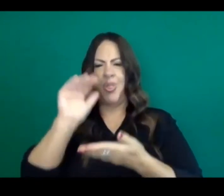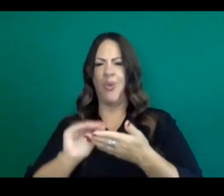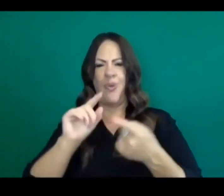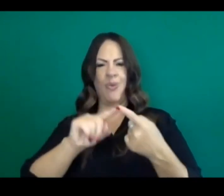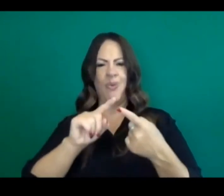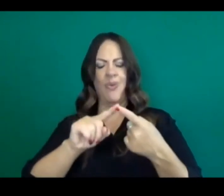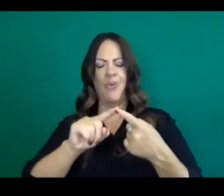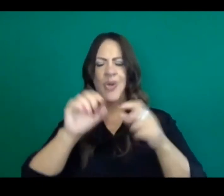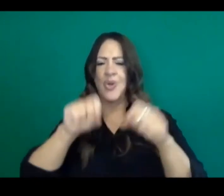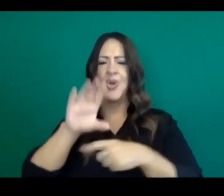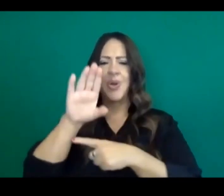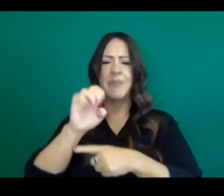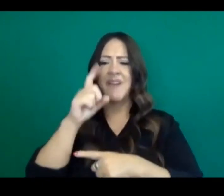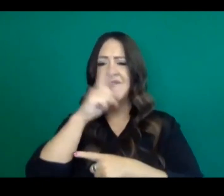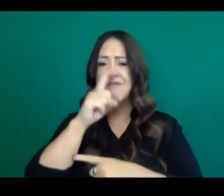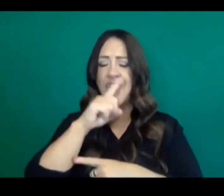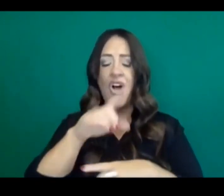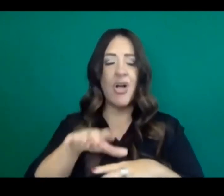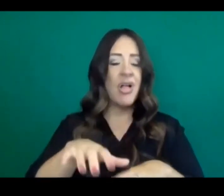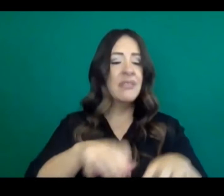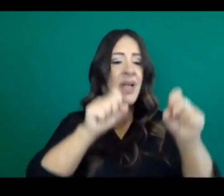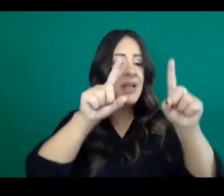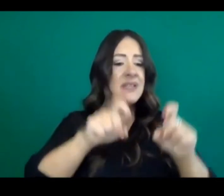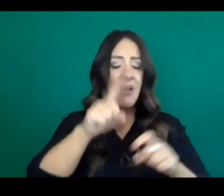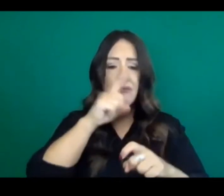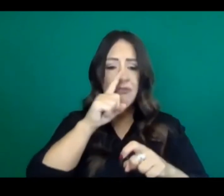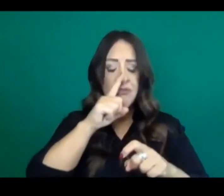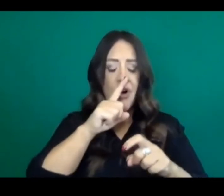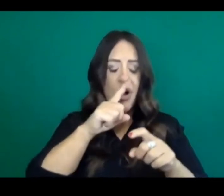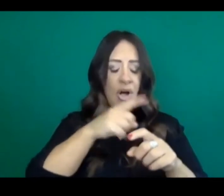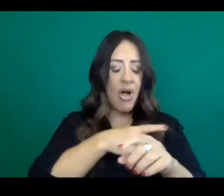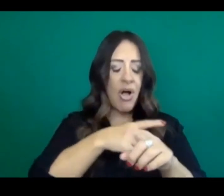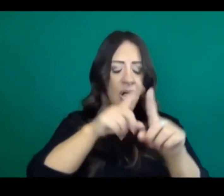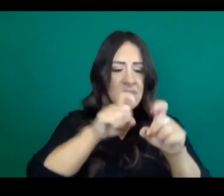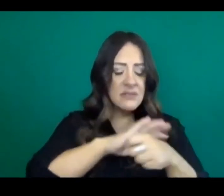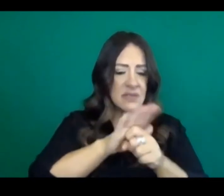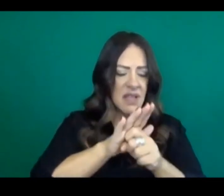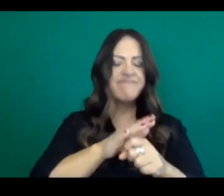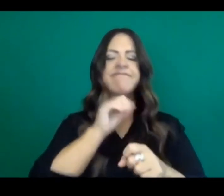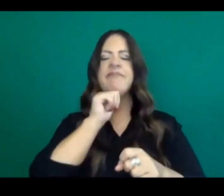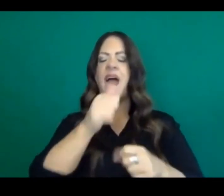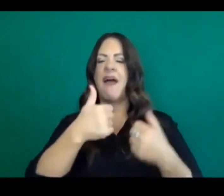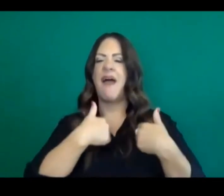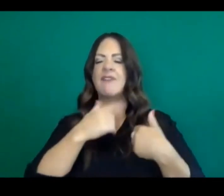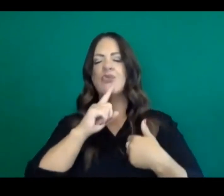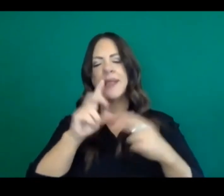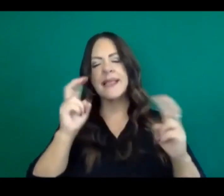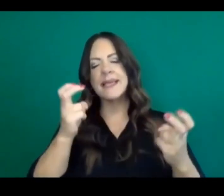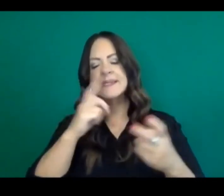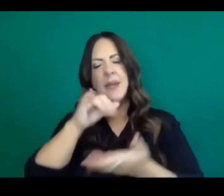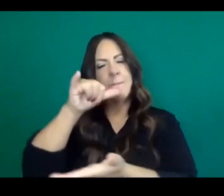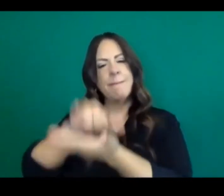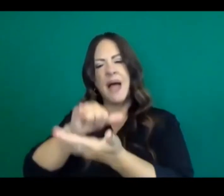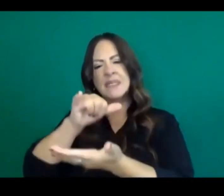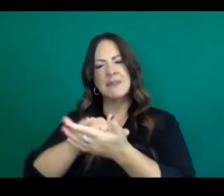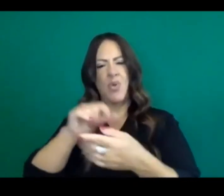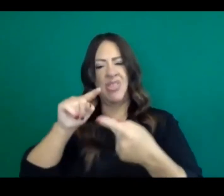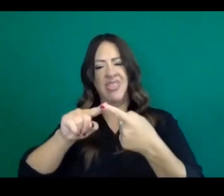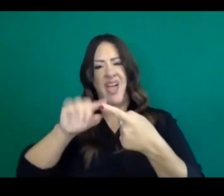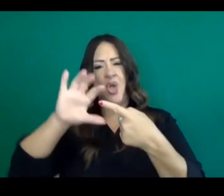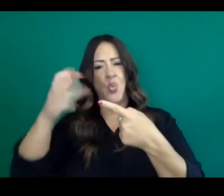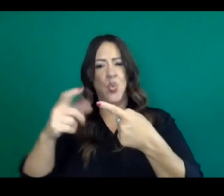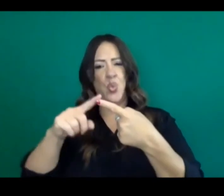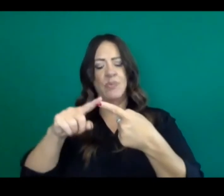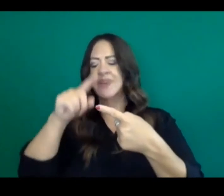positive rates of the PCR tests that are being used would be enough to make it impossible to actually achieve that